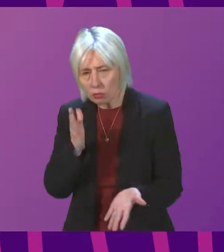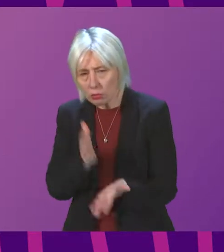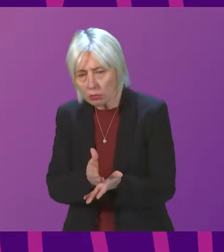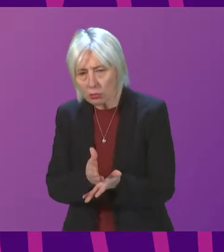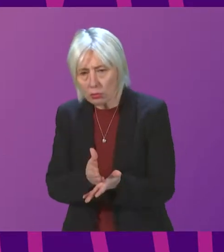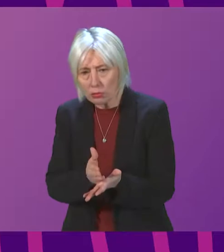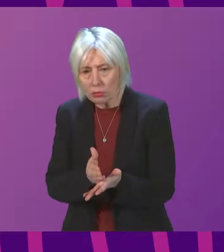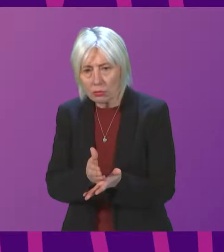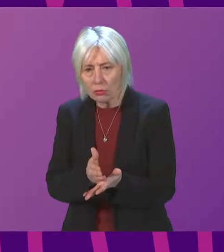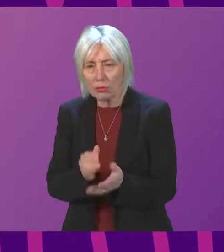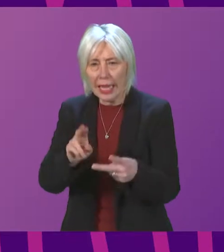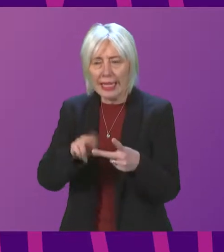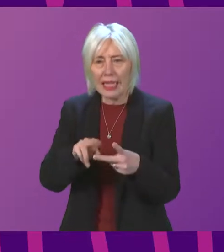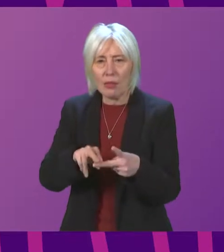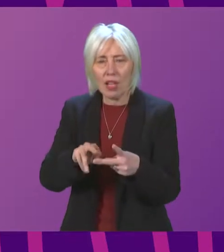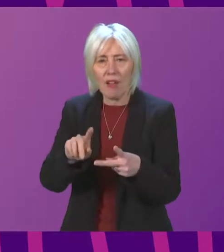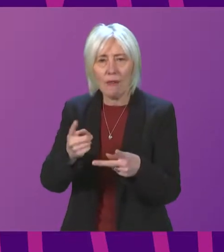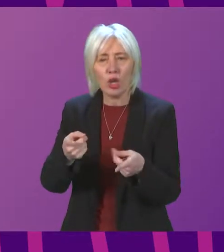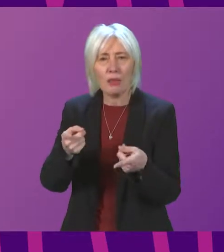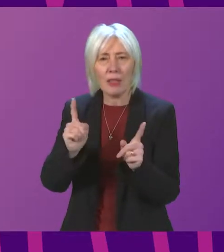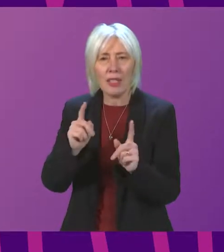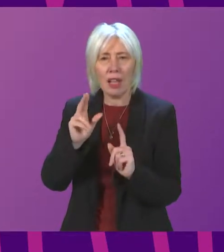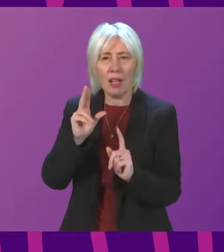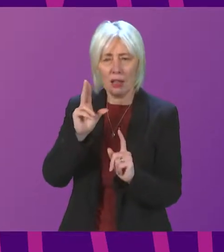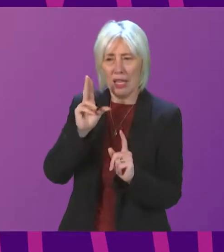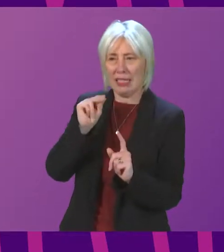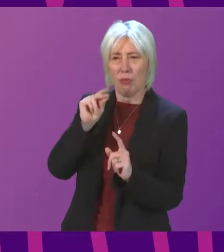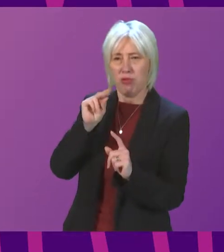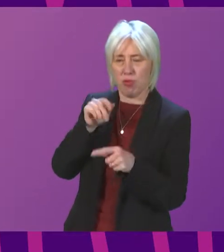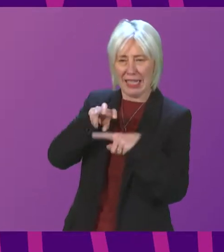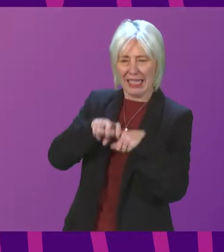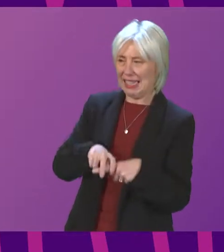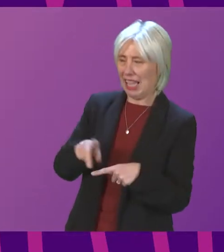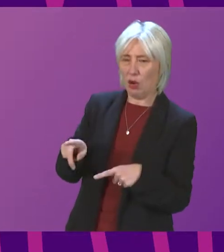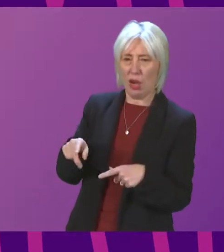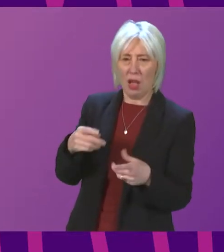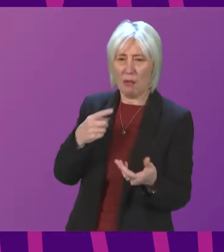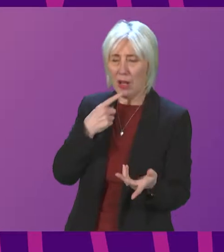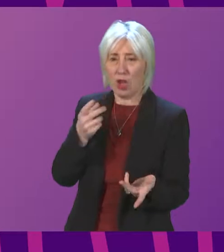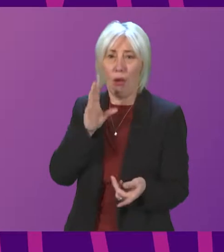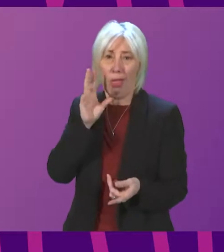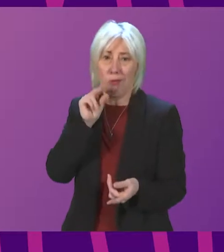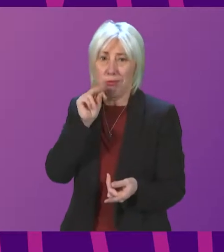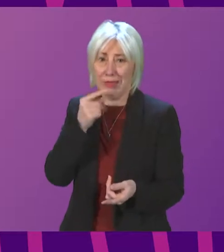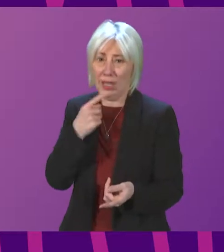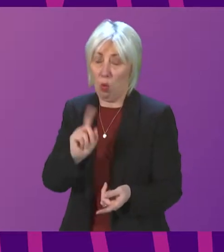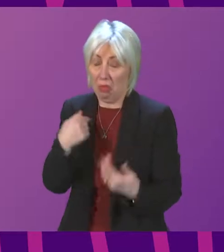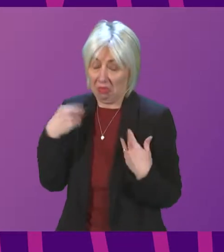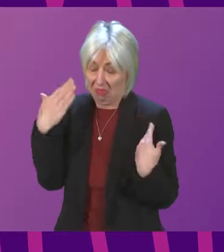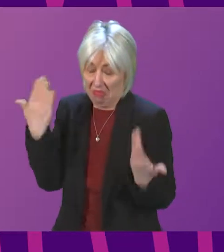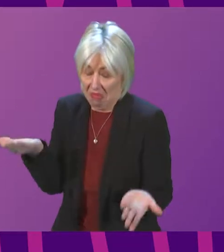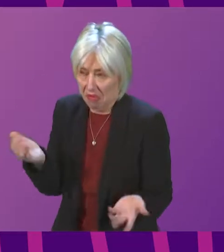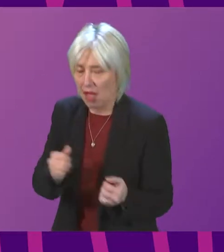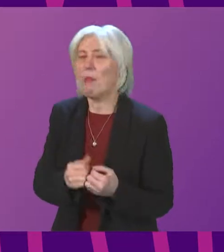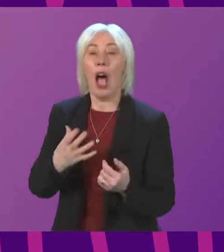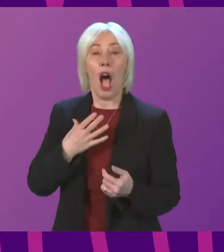I mean, the Deputy First Minister is speaking from a sedentary position. I'm not sure what he's chuntering about. But I want this